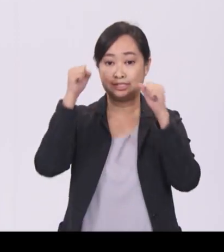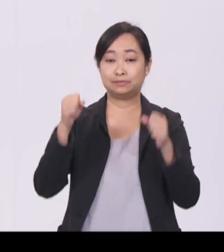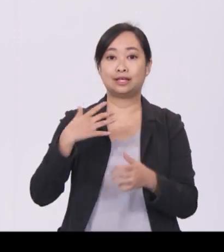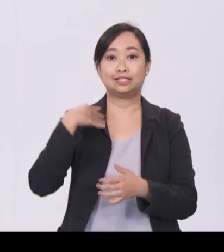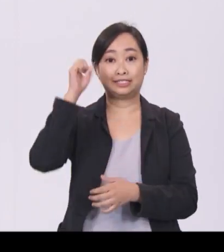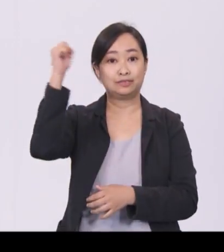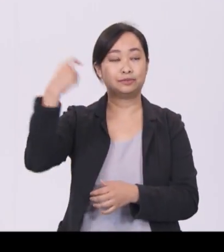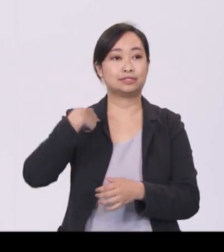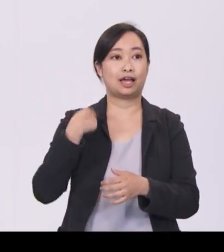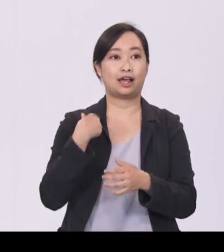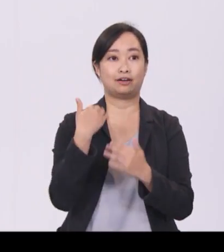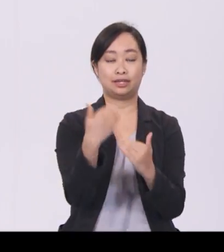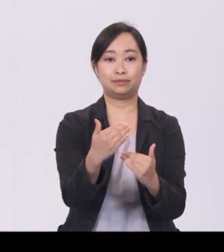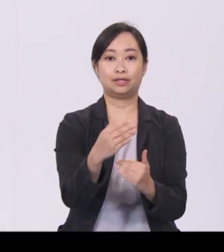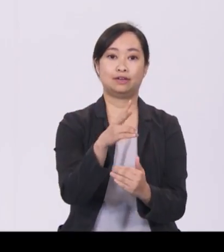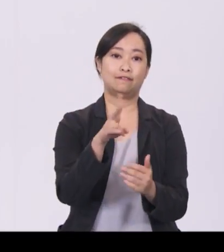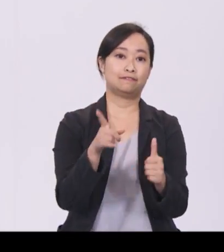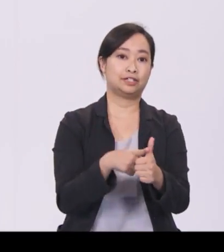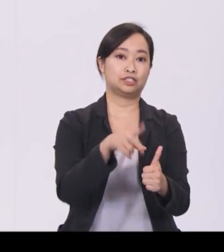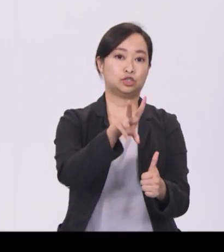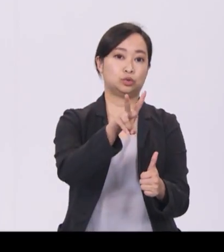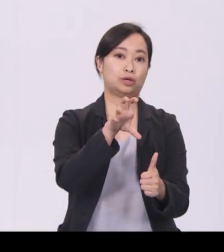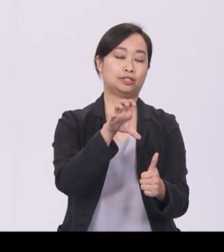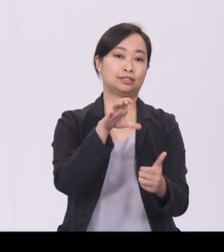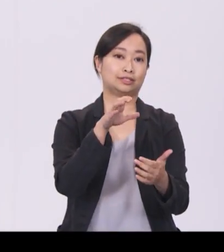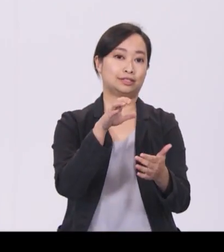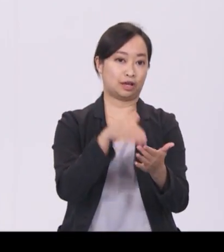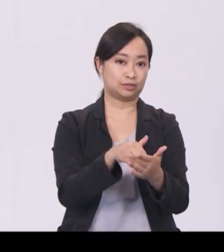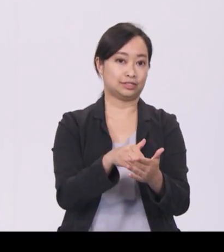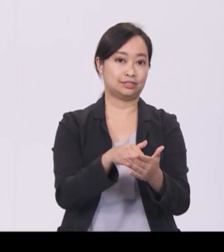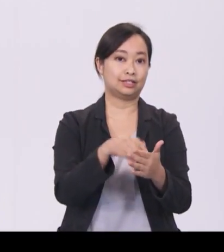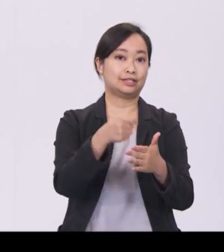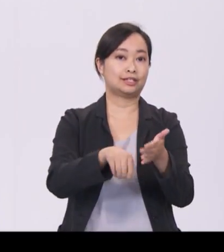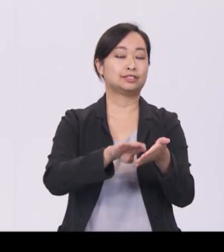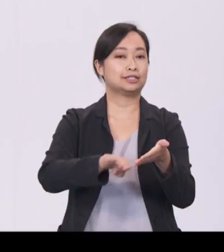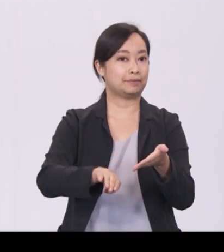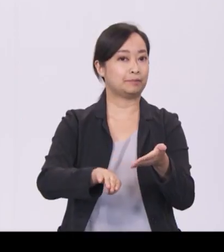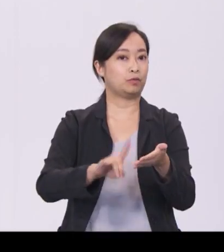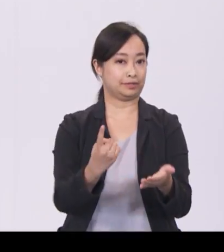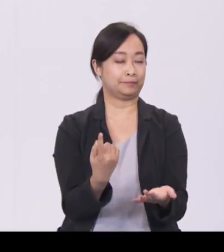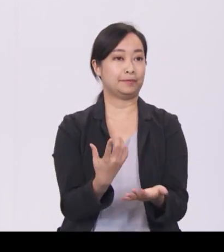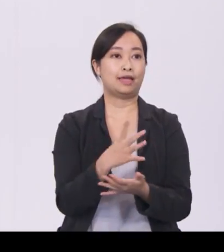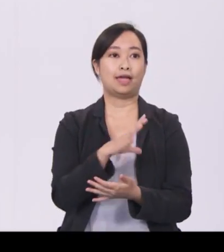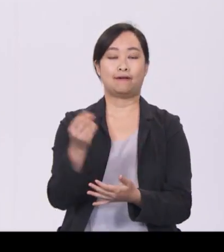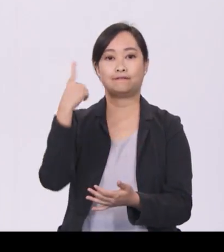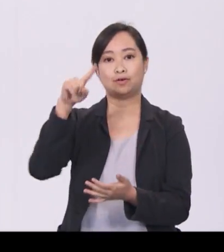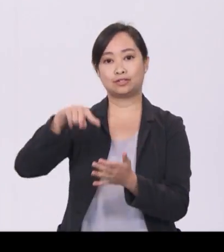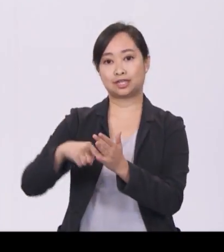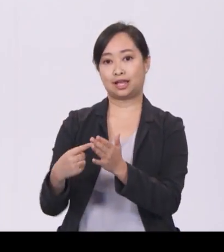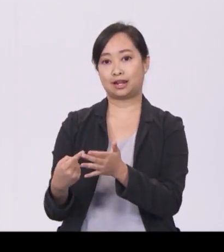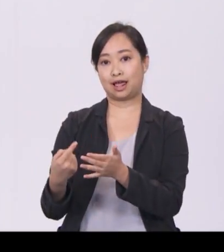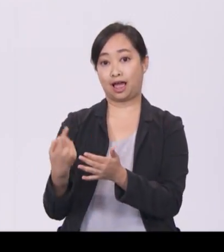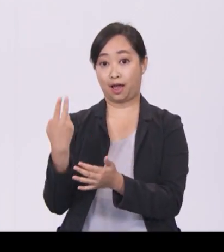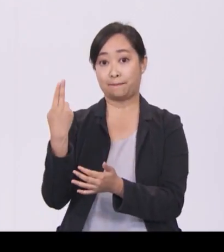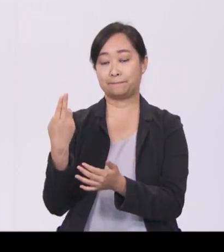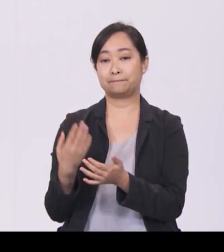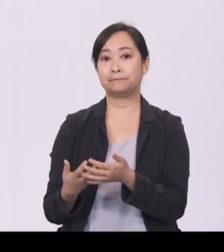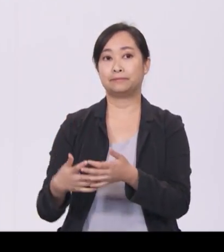,000 of chargeable income. Second, for start-ups, I will exempt 75%